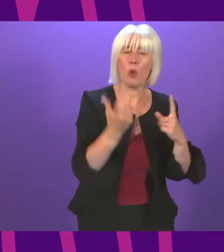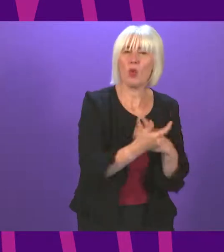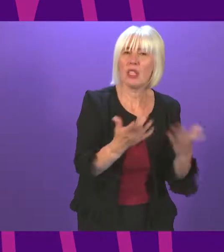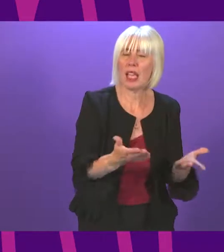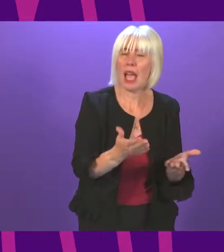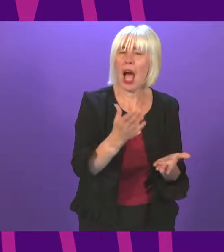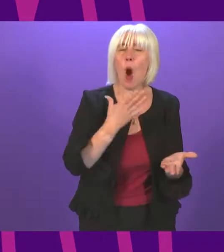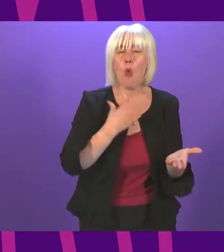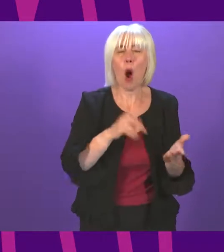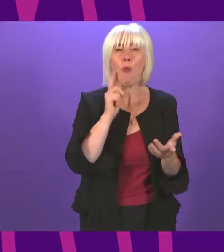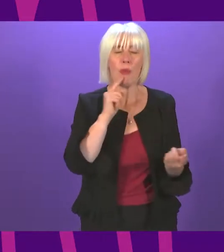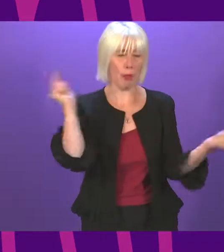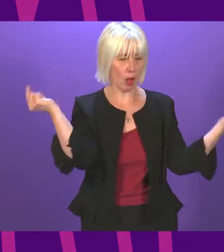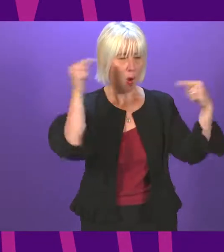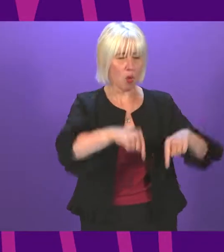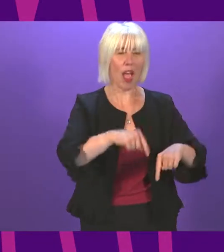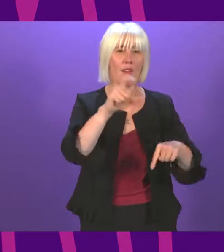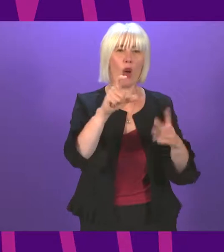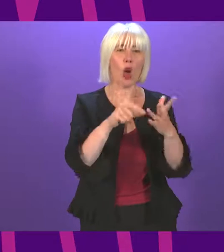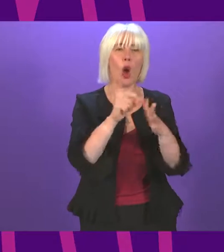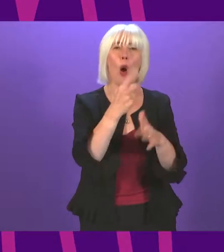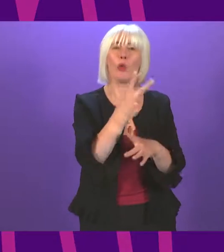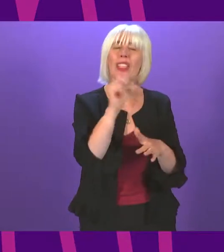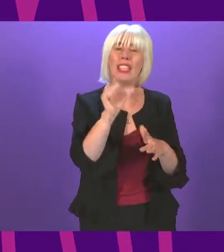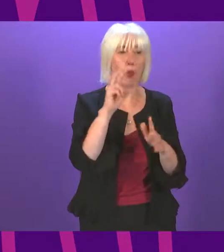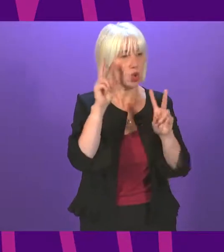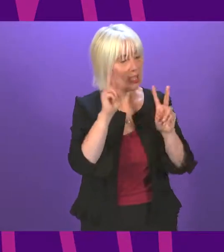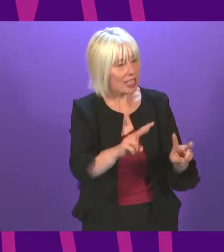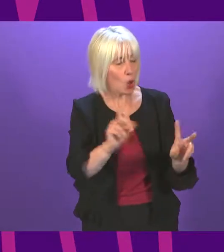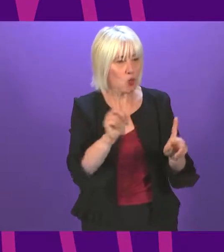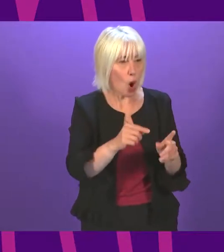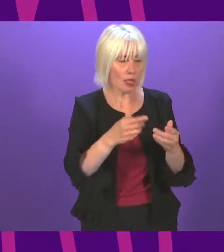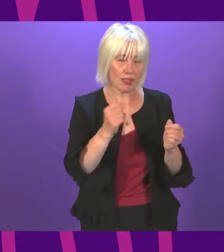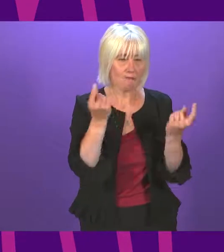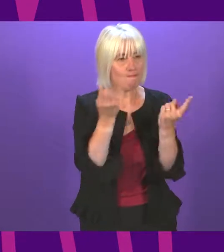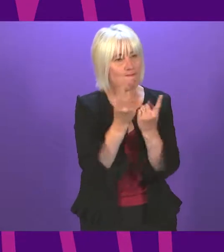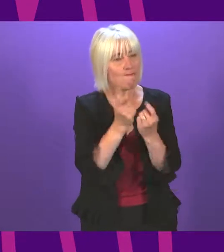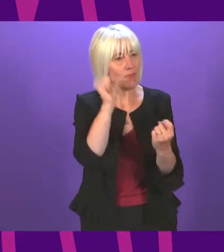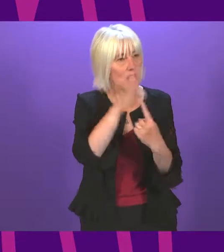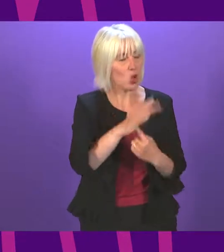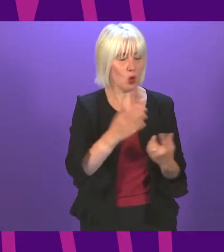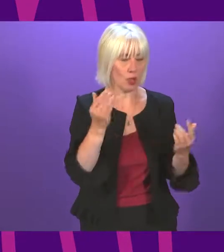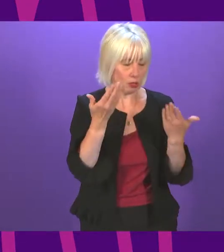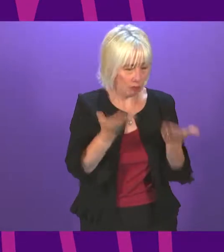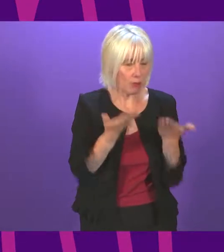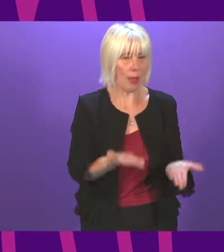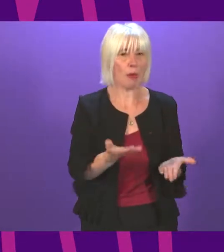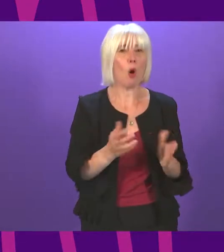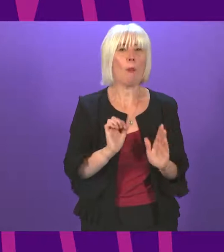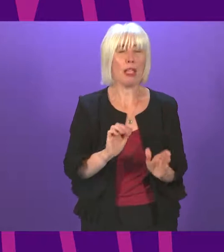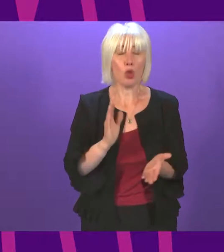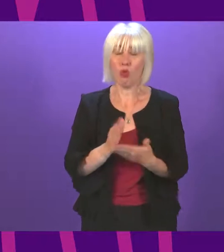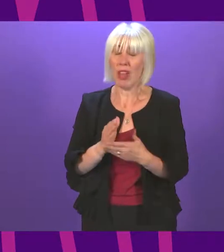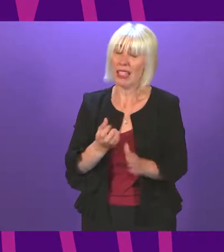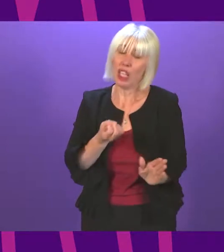a country focused on the urgent issues at hand, not fighting over the Constitution. It is shameful and she should address that